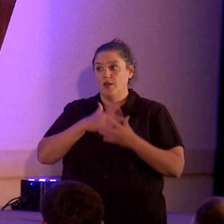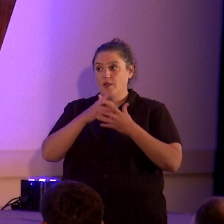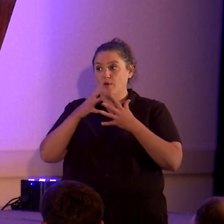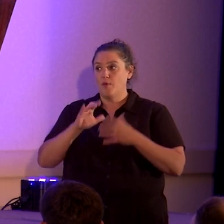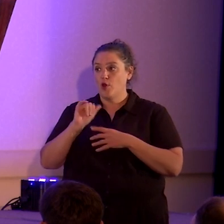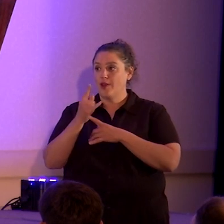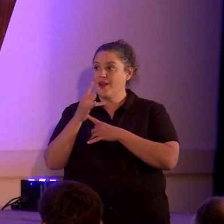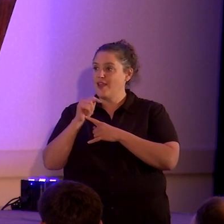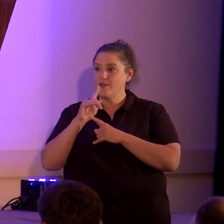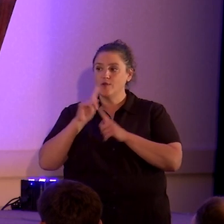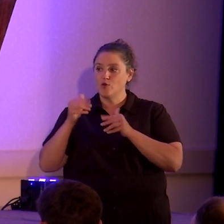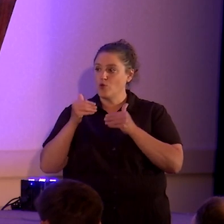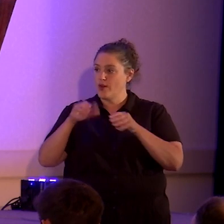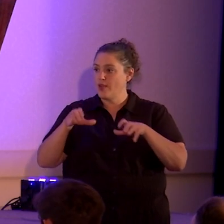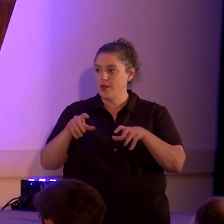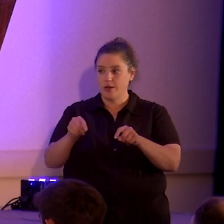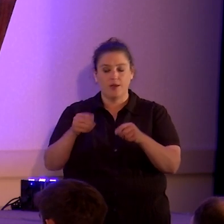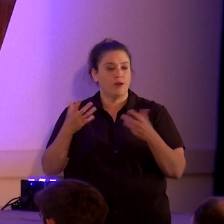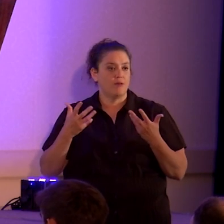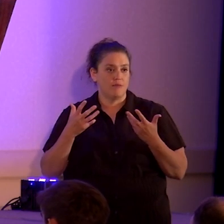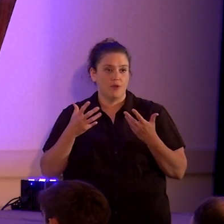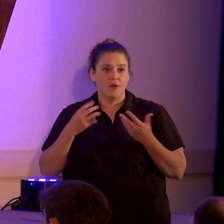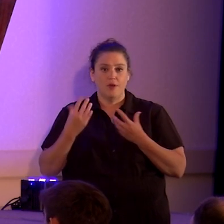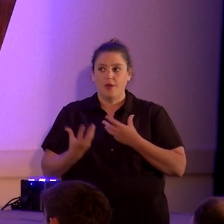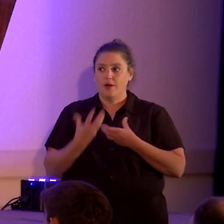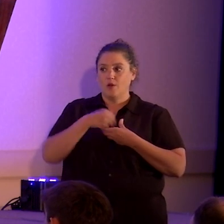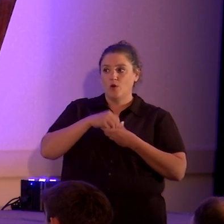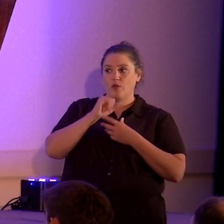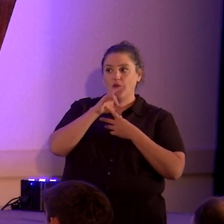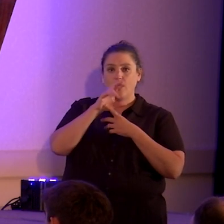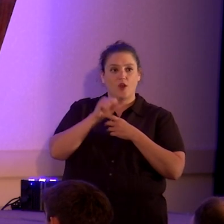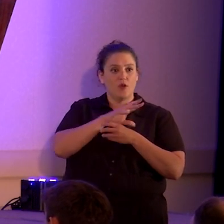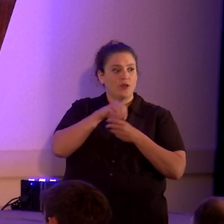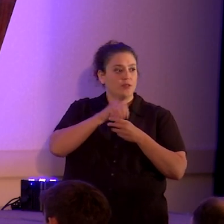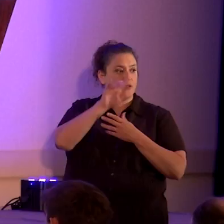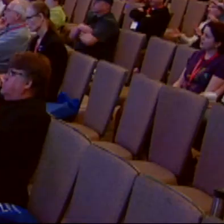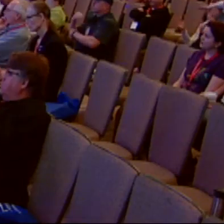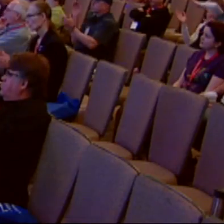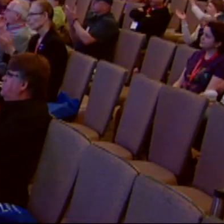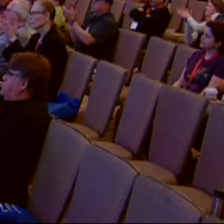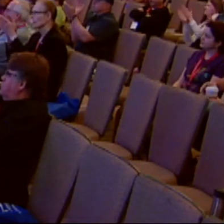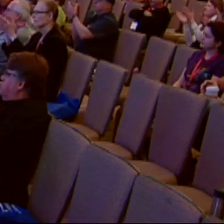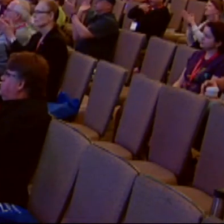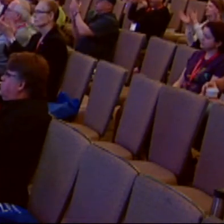pulling the trigger and going ahead and including the IRS in our work.